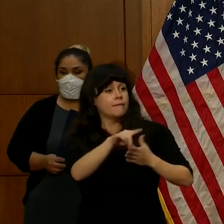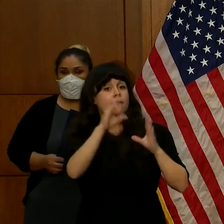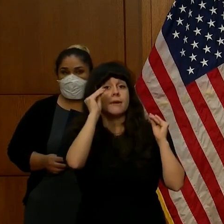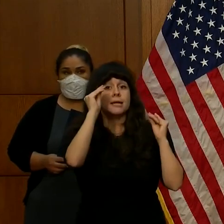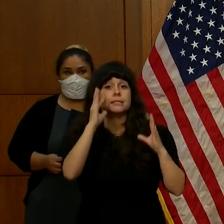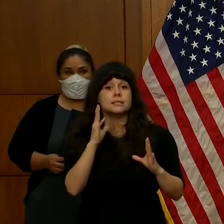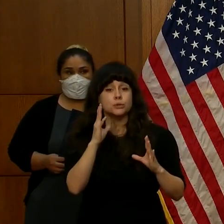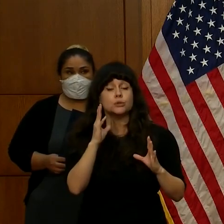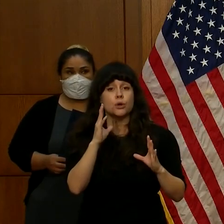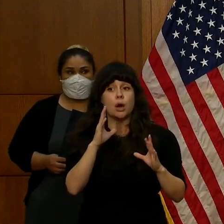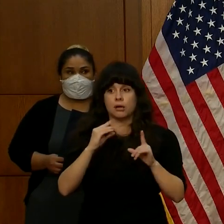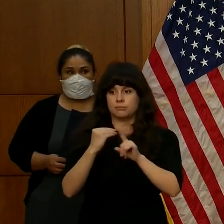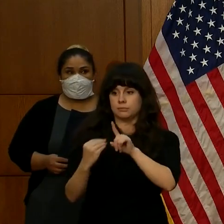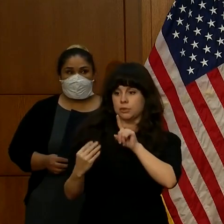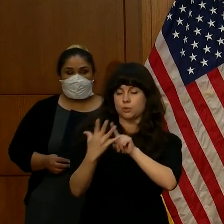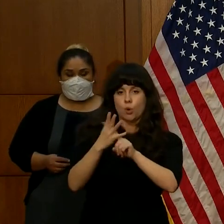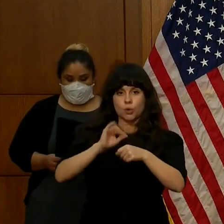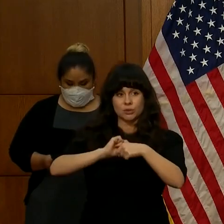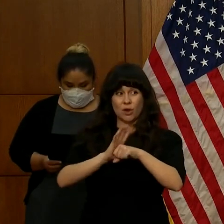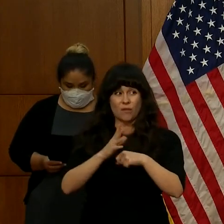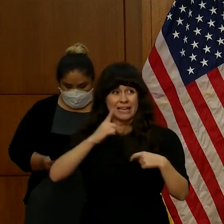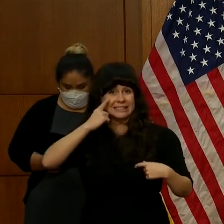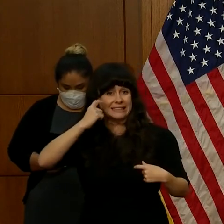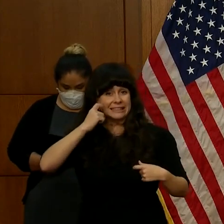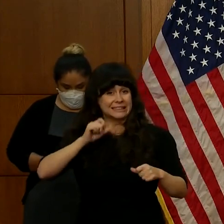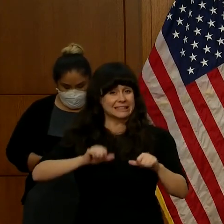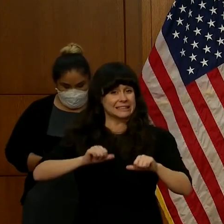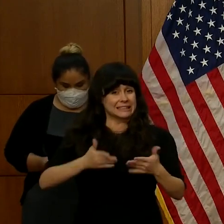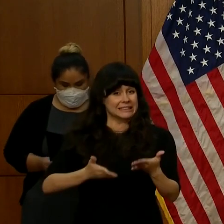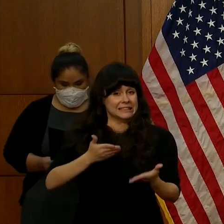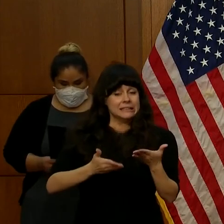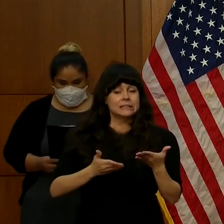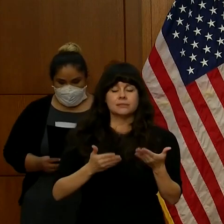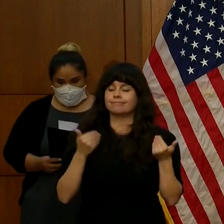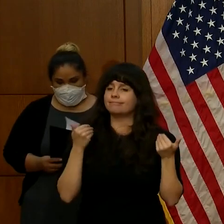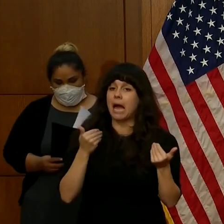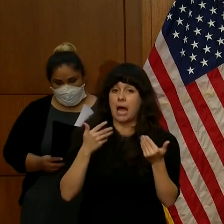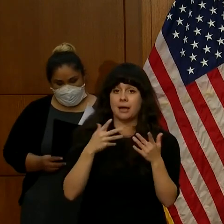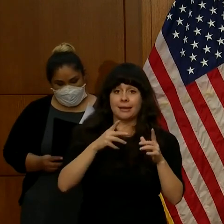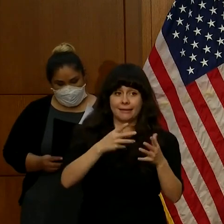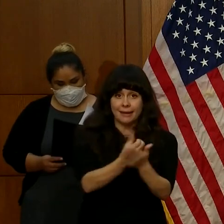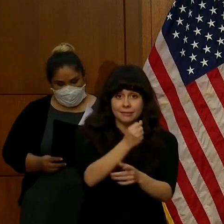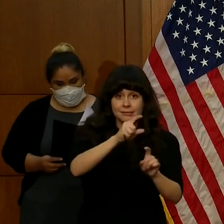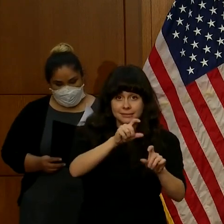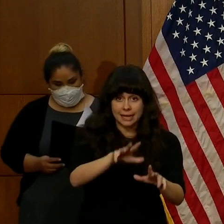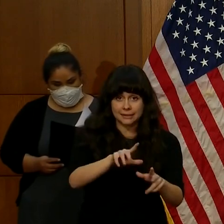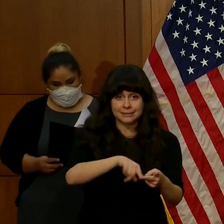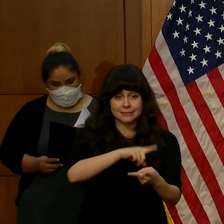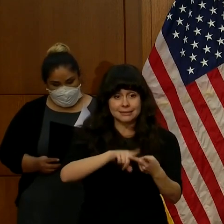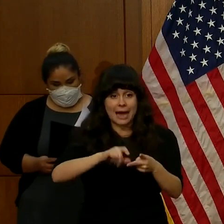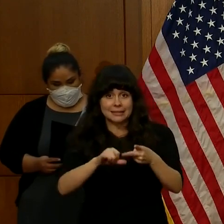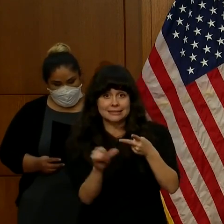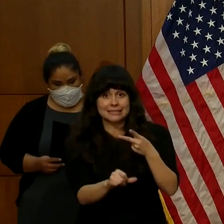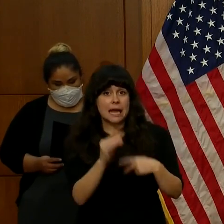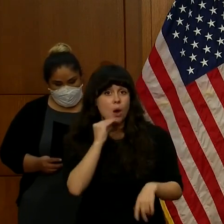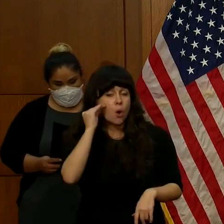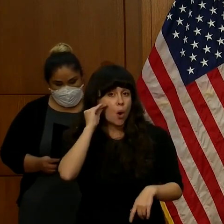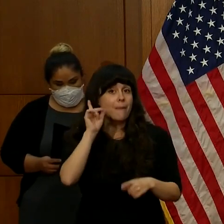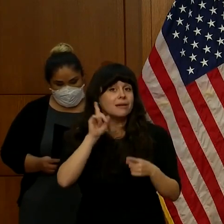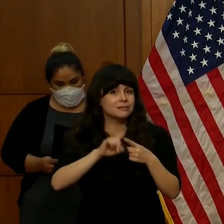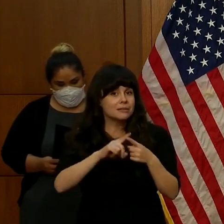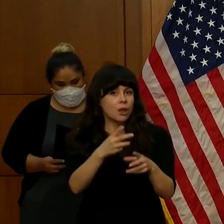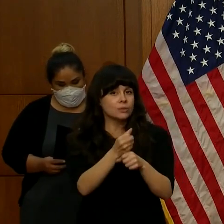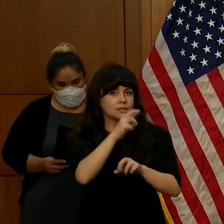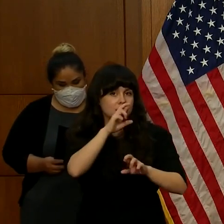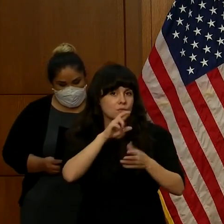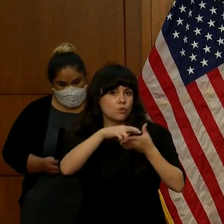high chance you've been exposed to COVID-19, you should get tested and stay home until you get the result. Even if